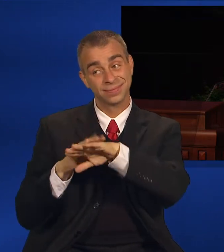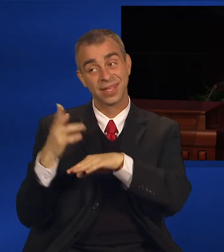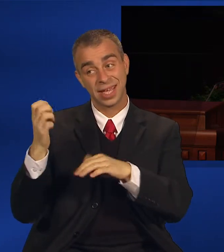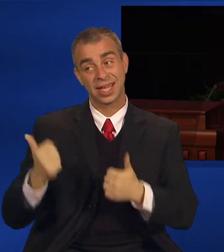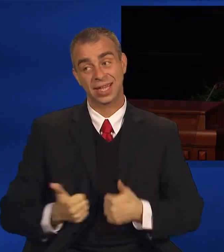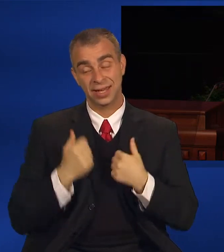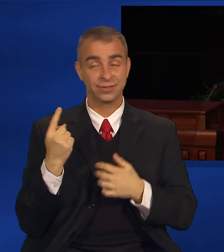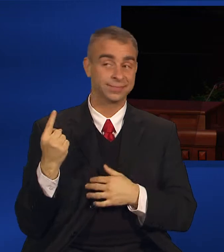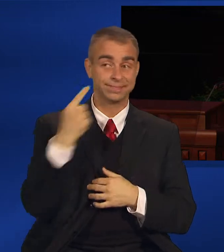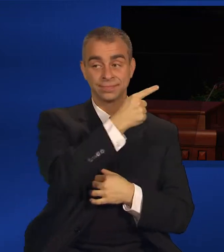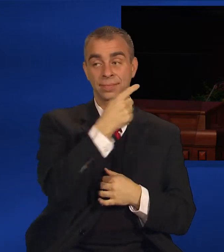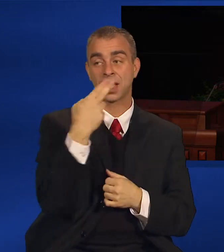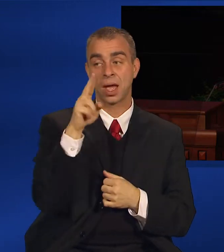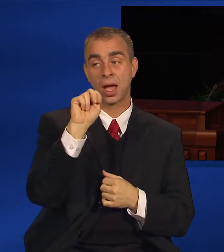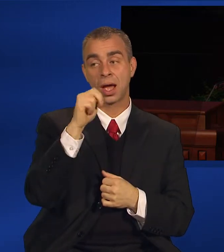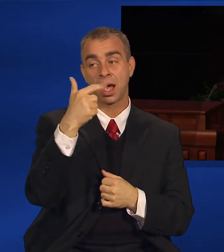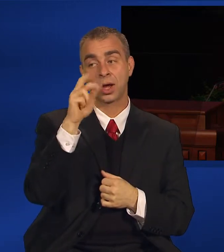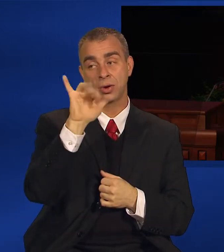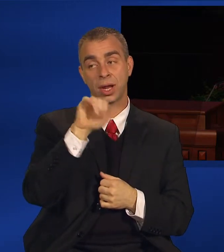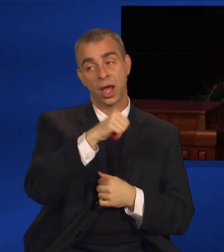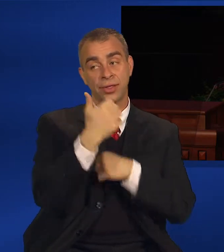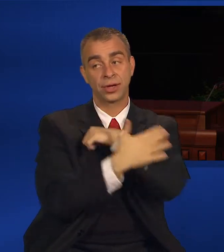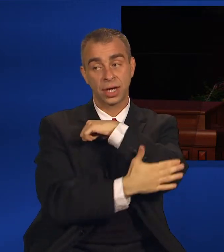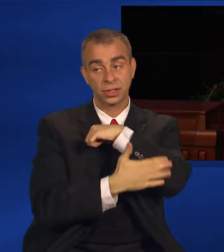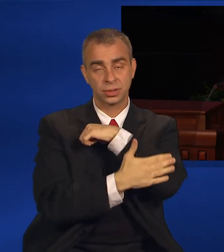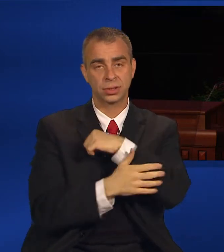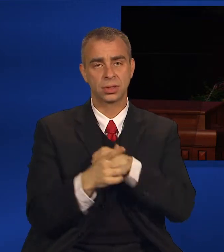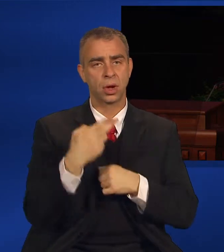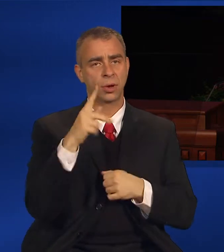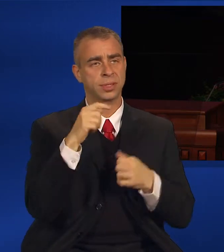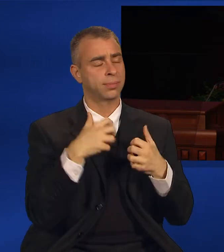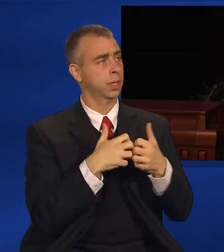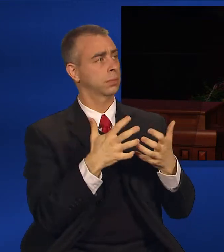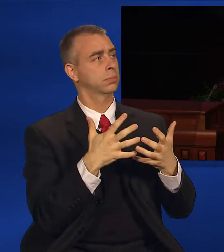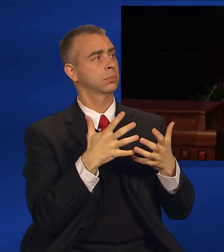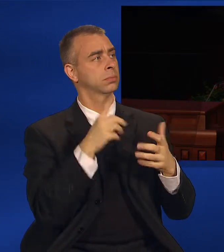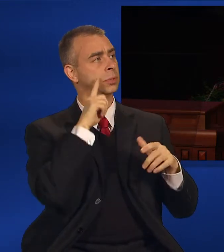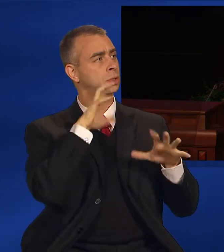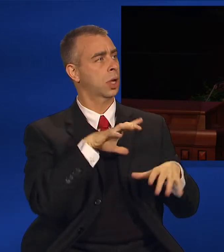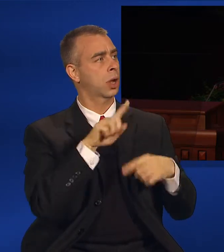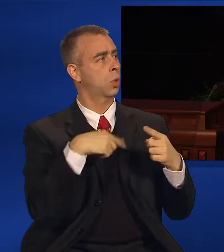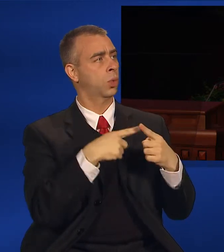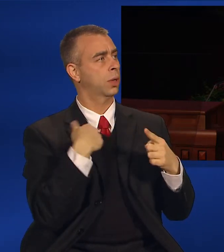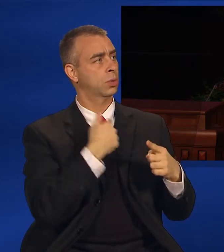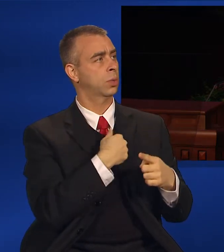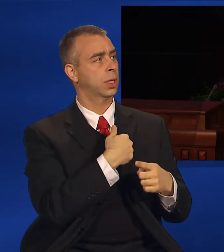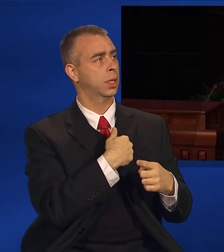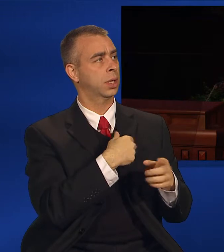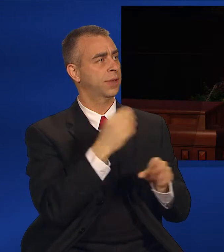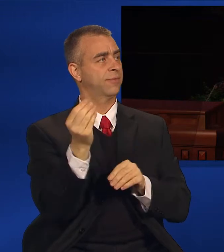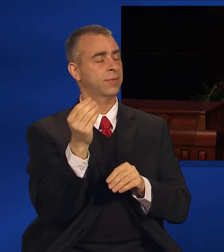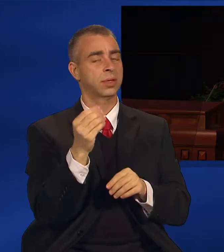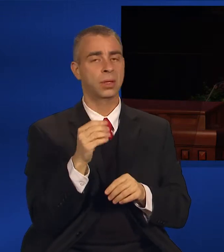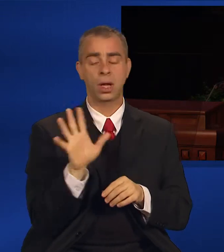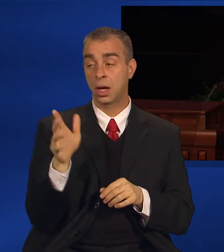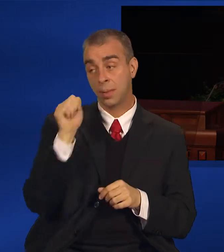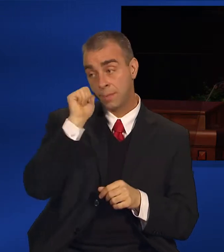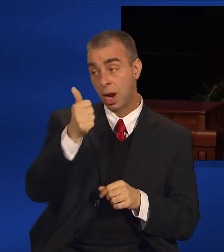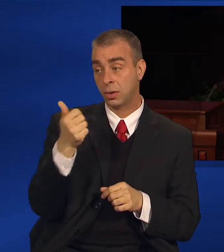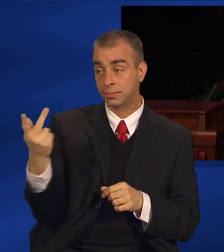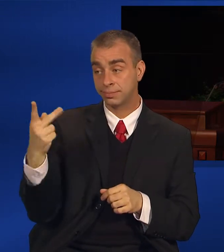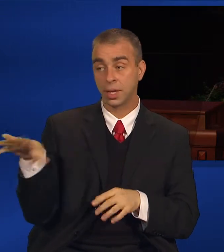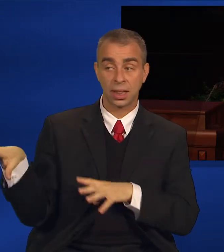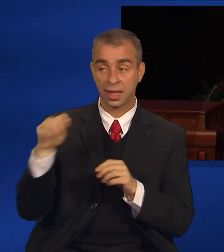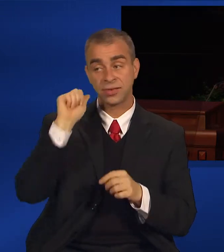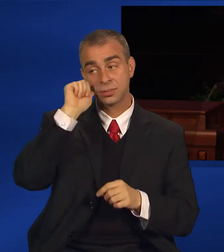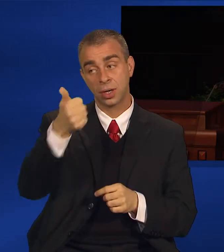lives in Hungary. His startled companion asked, When will we leave? Tomorrow came the reply